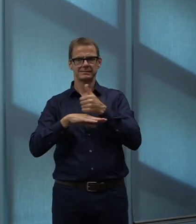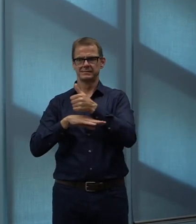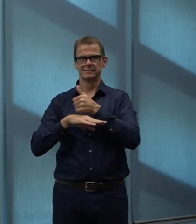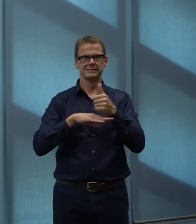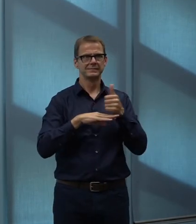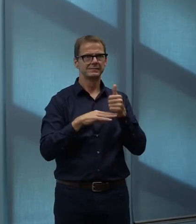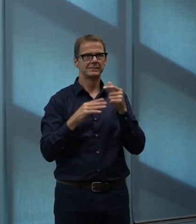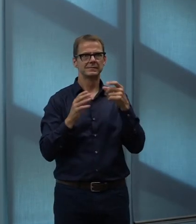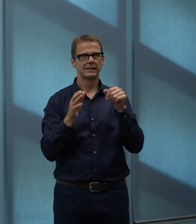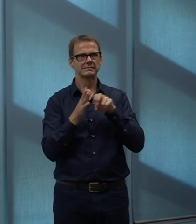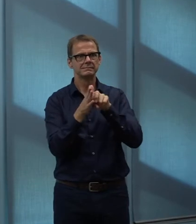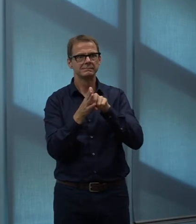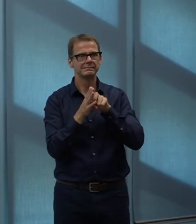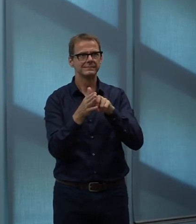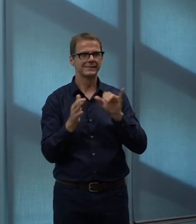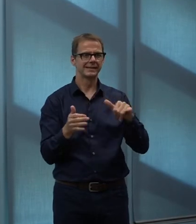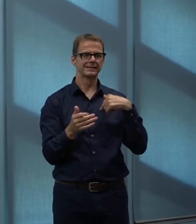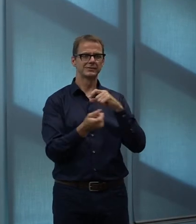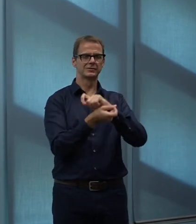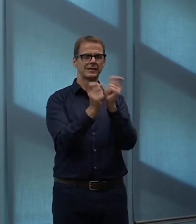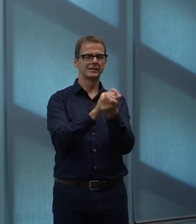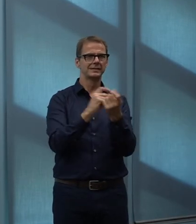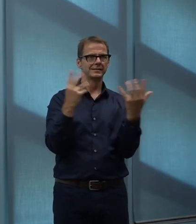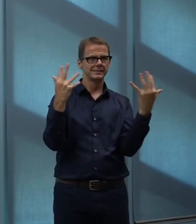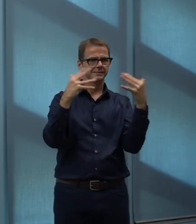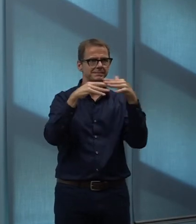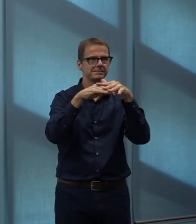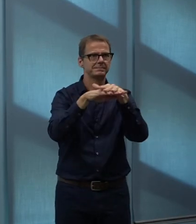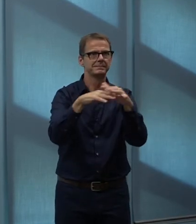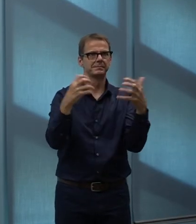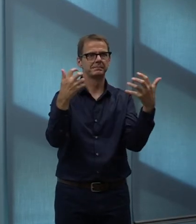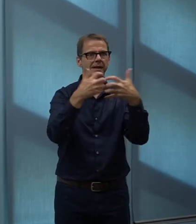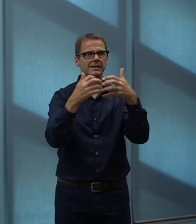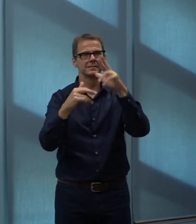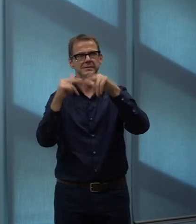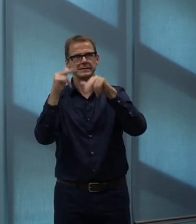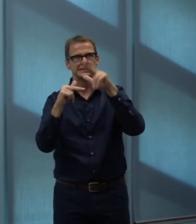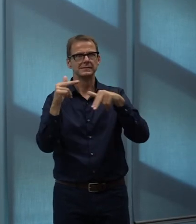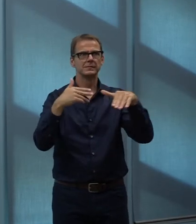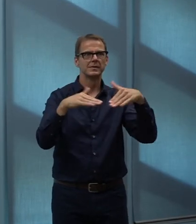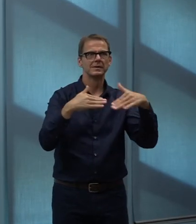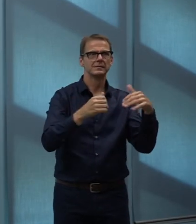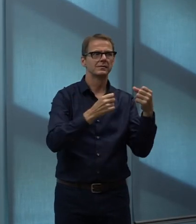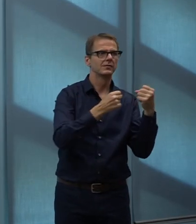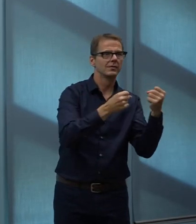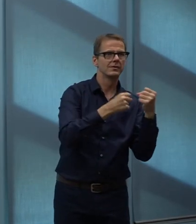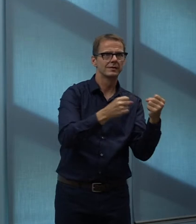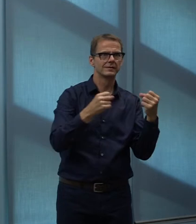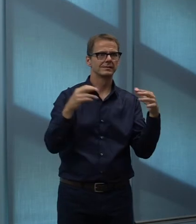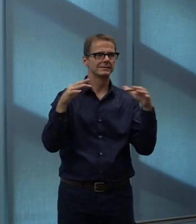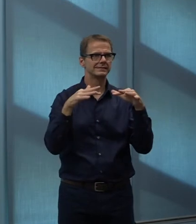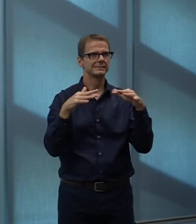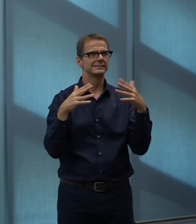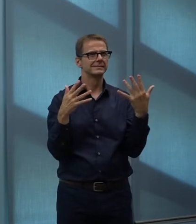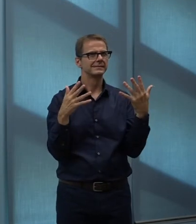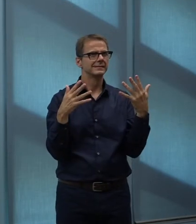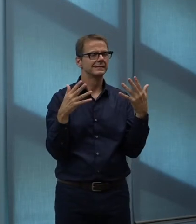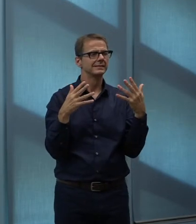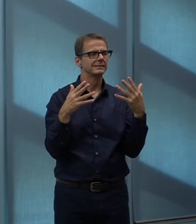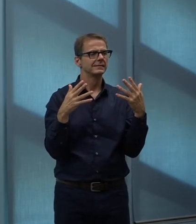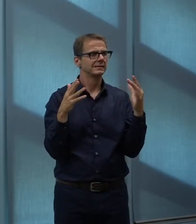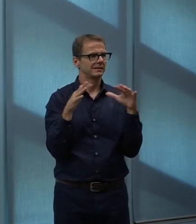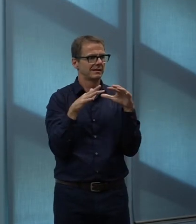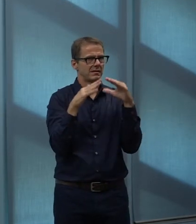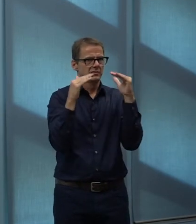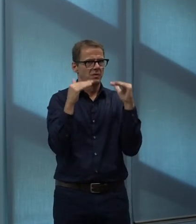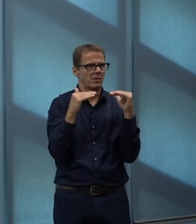essential ingredients to making the affordability of this right. And if you can get the economics and the affordability right, then it can take off and tip over.